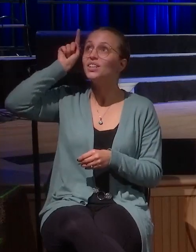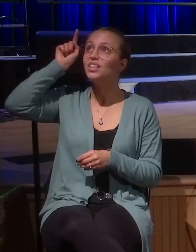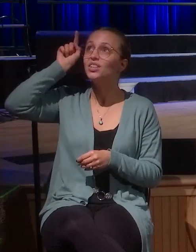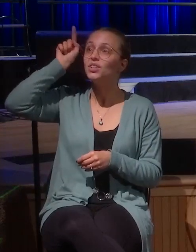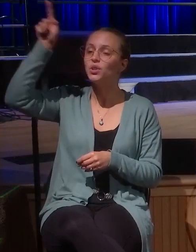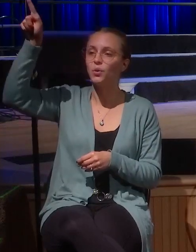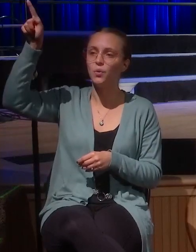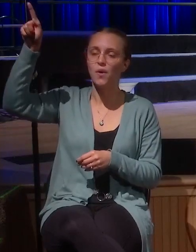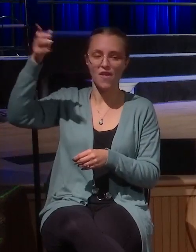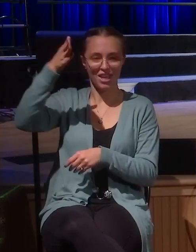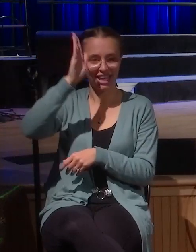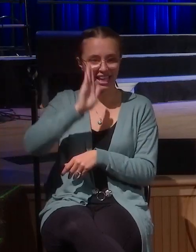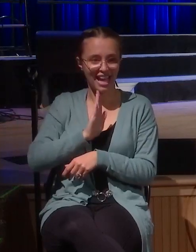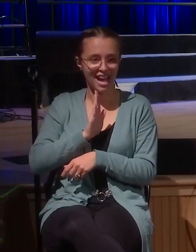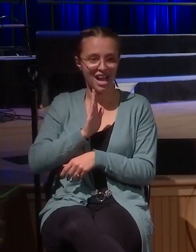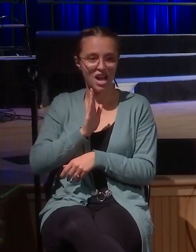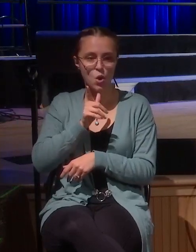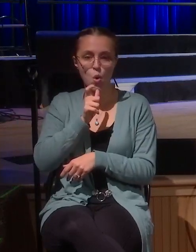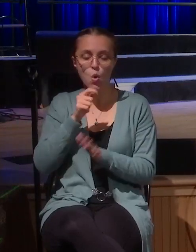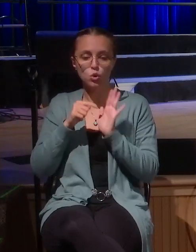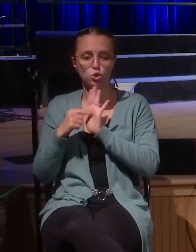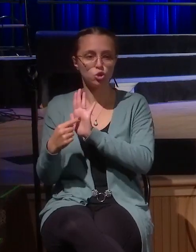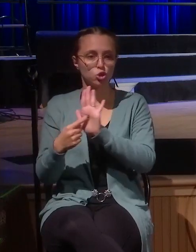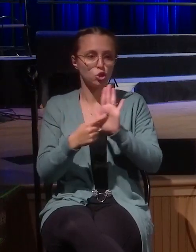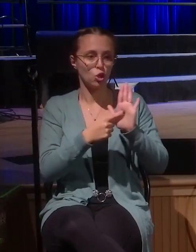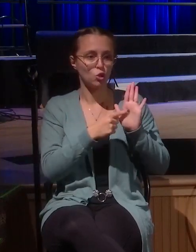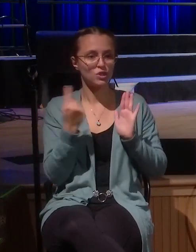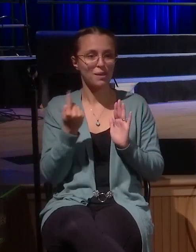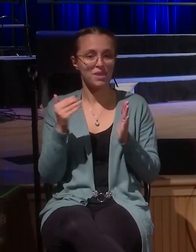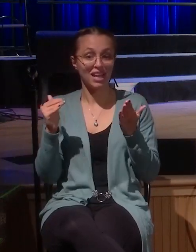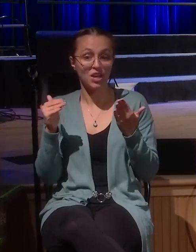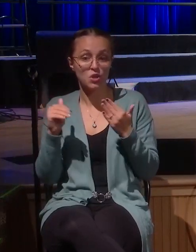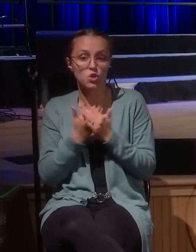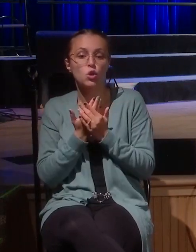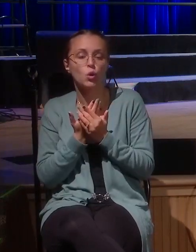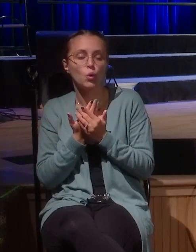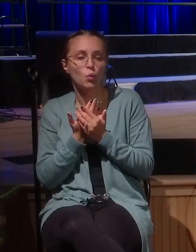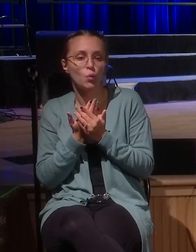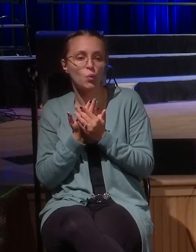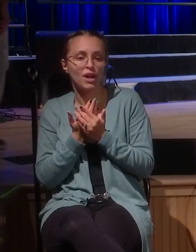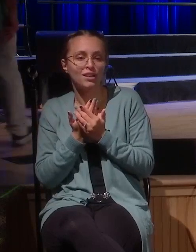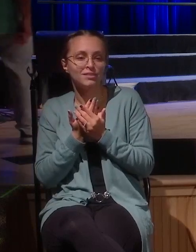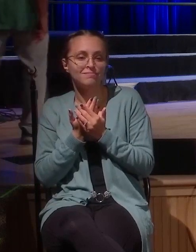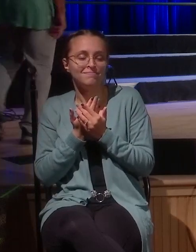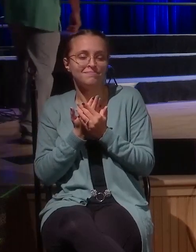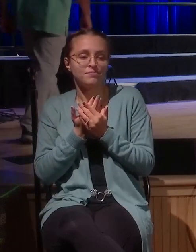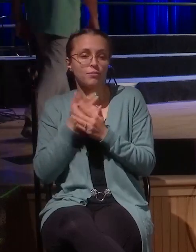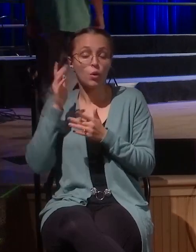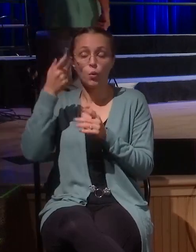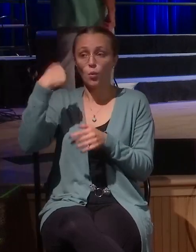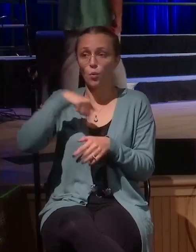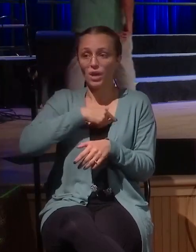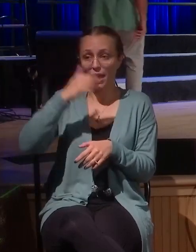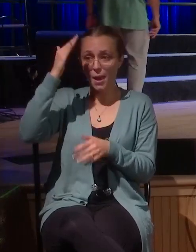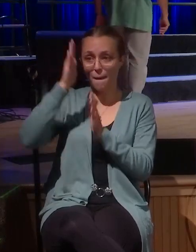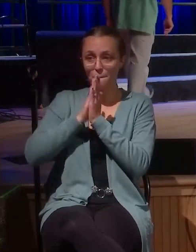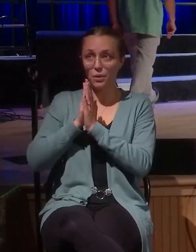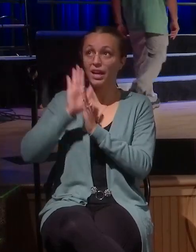you are all the time. Something new from an infinite God today, Lord. So we pray that your spirit would work in the hearts and minds of your people